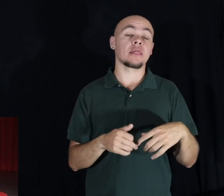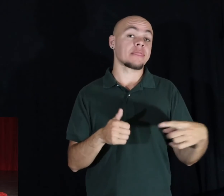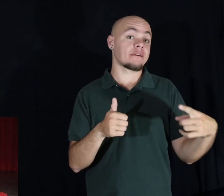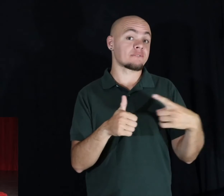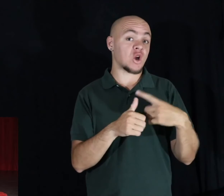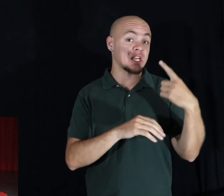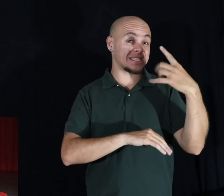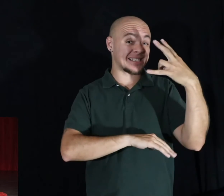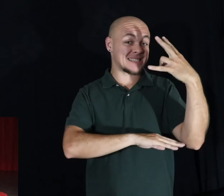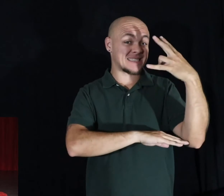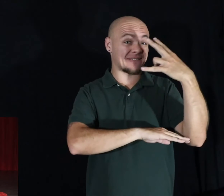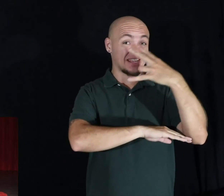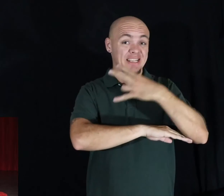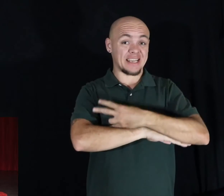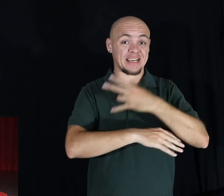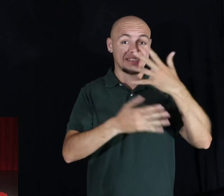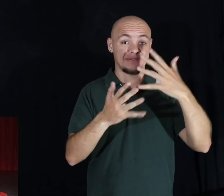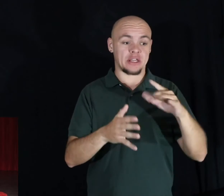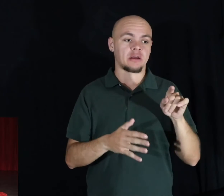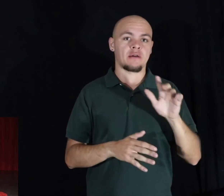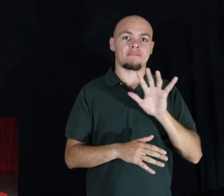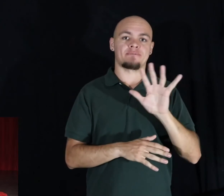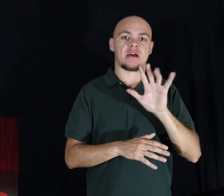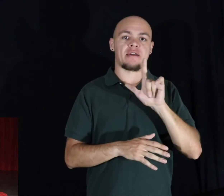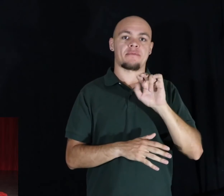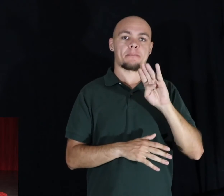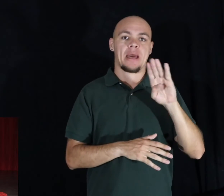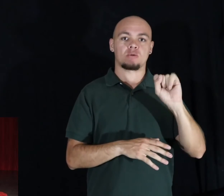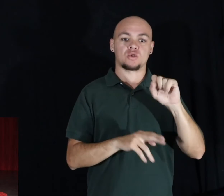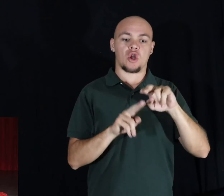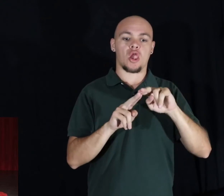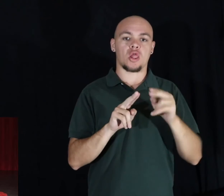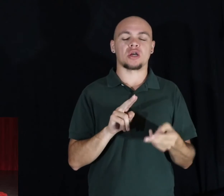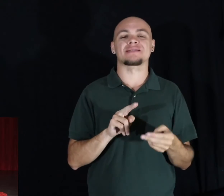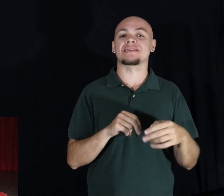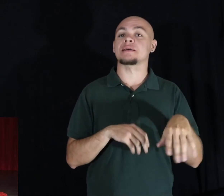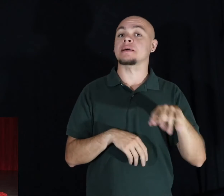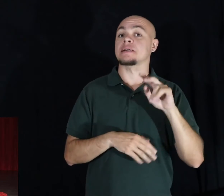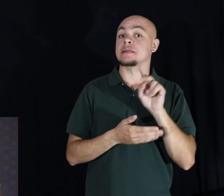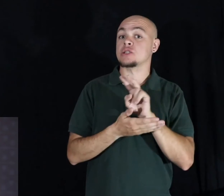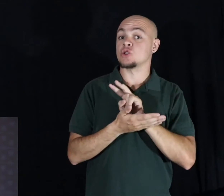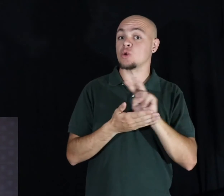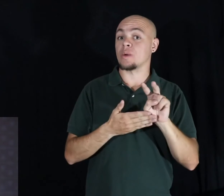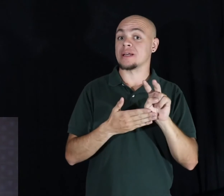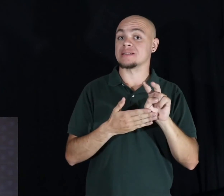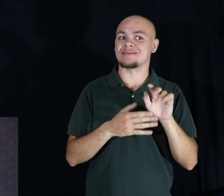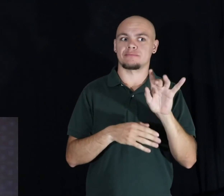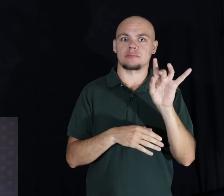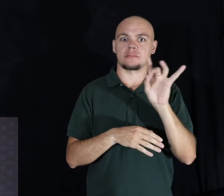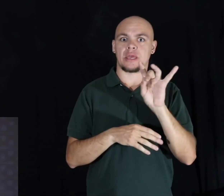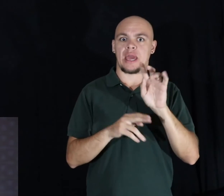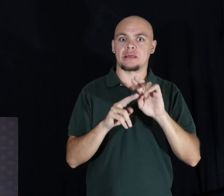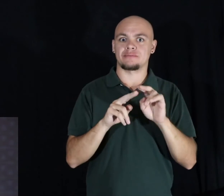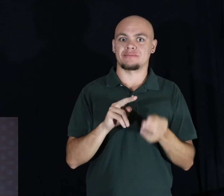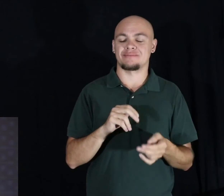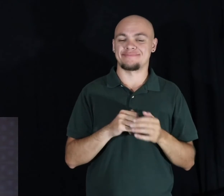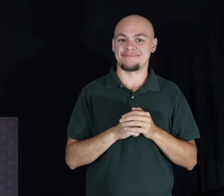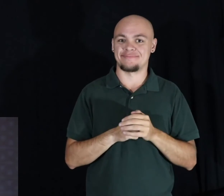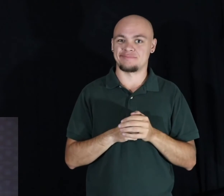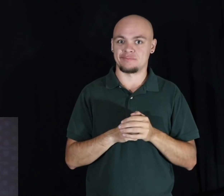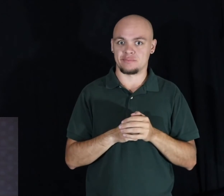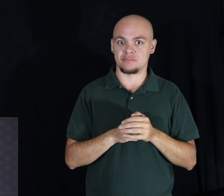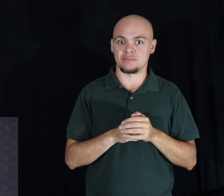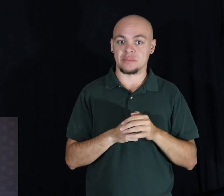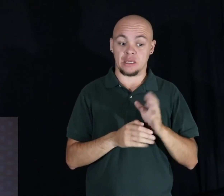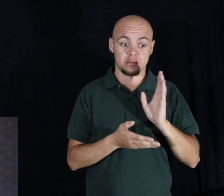seven days, he had lost five pounds. After the second week, it was eight pounds. But it didn't just